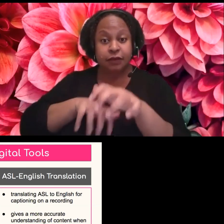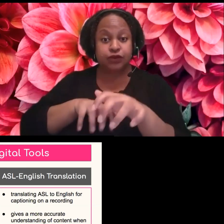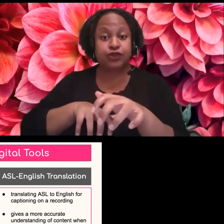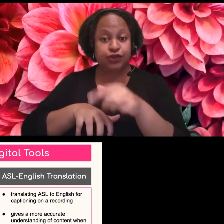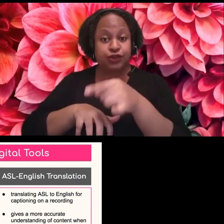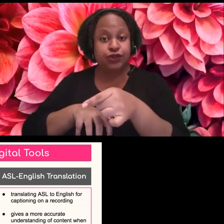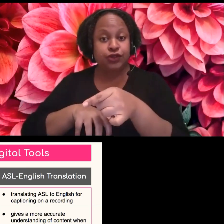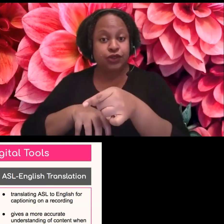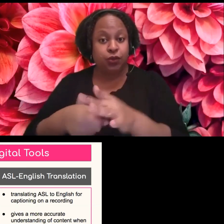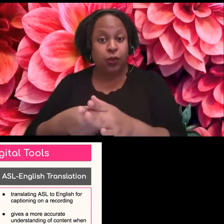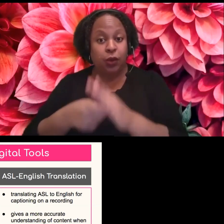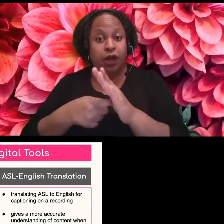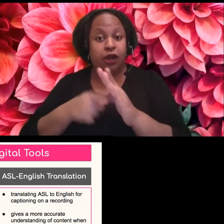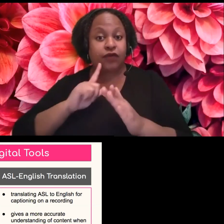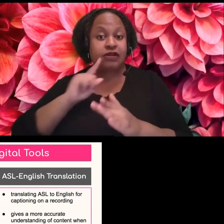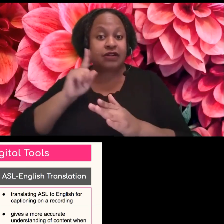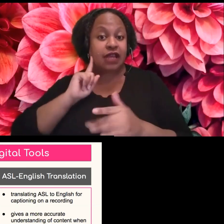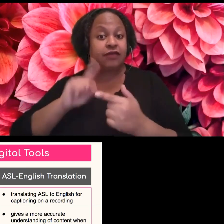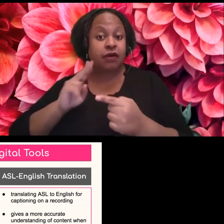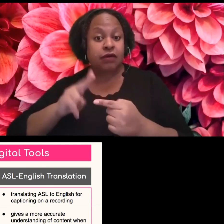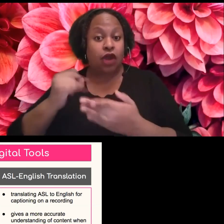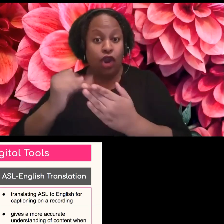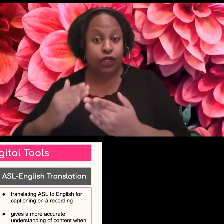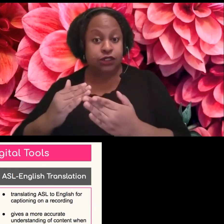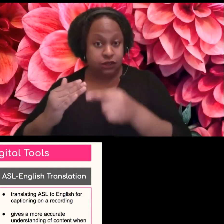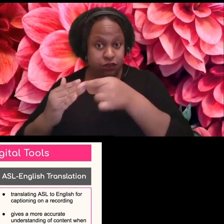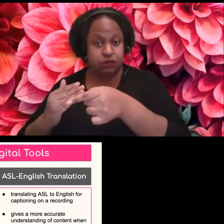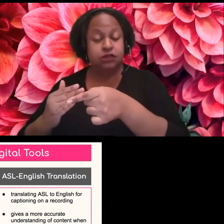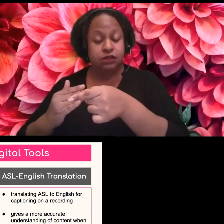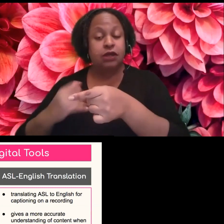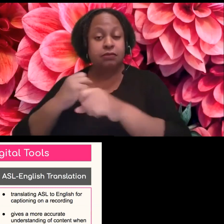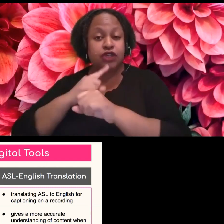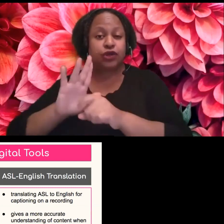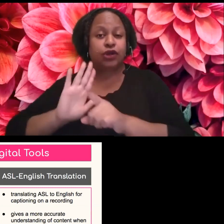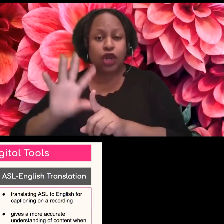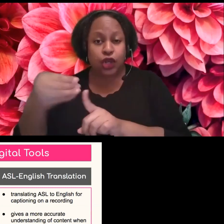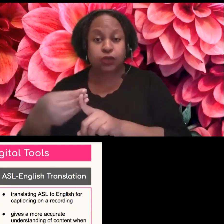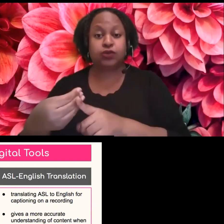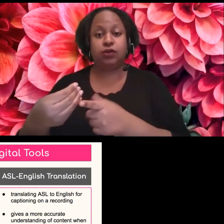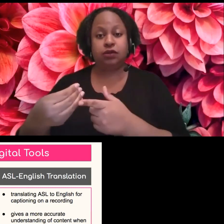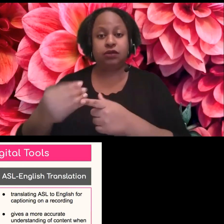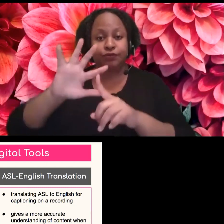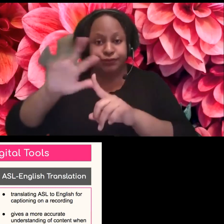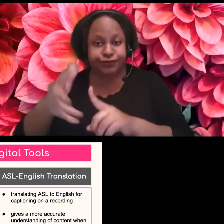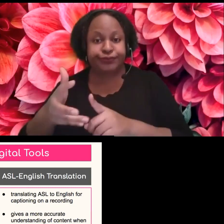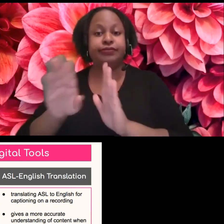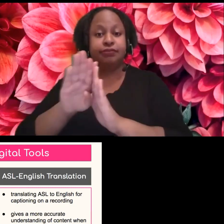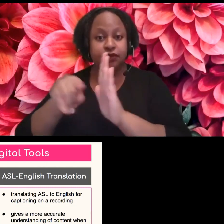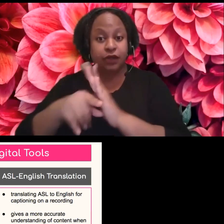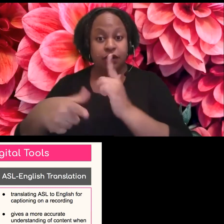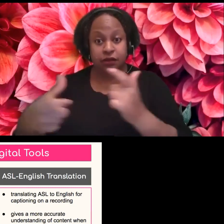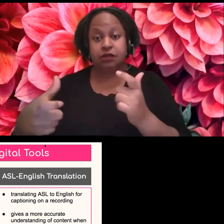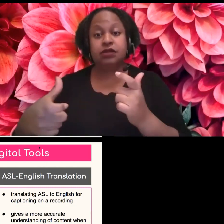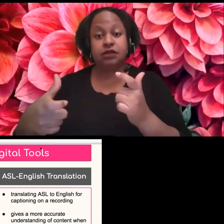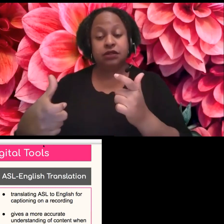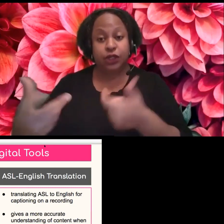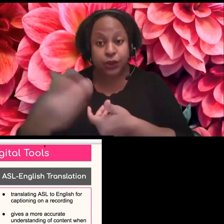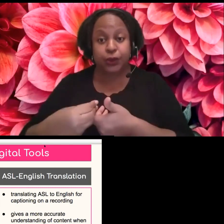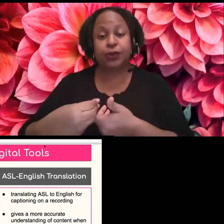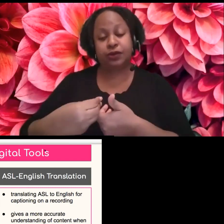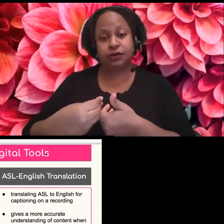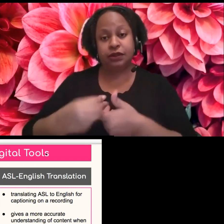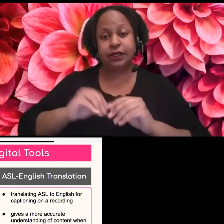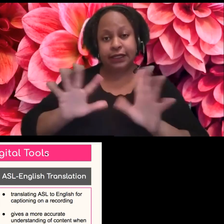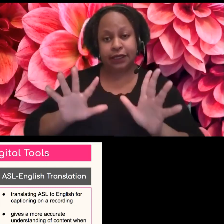heart of hearing artists. Um, as we're talking about making sure to get that cultural context of the work and what is